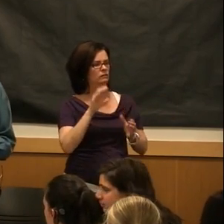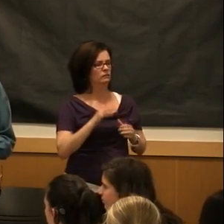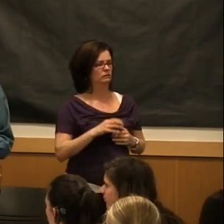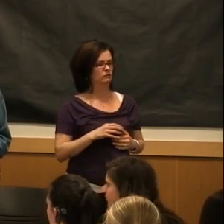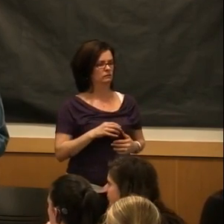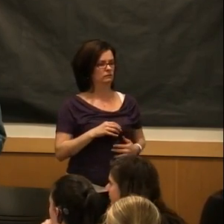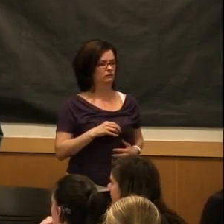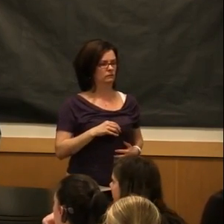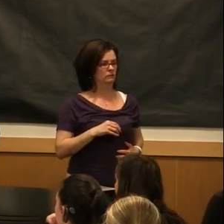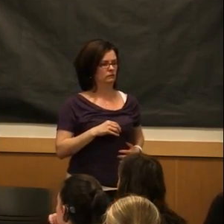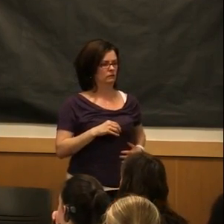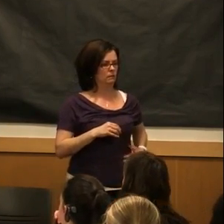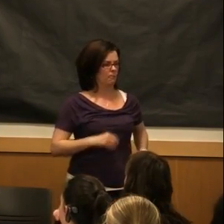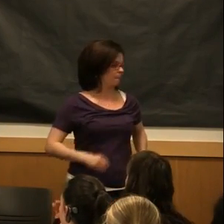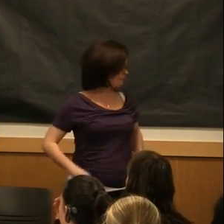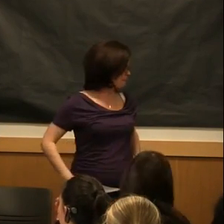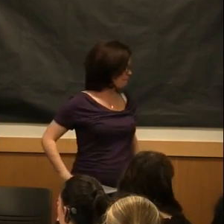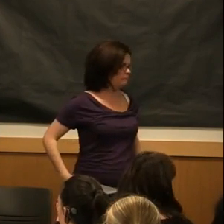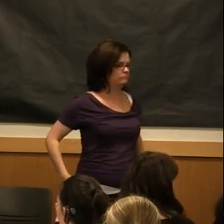your master start?